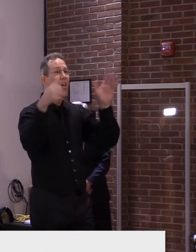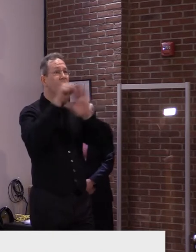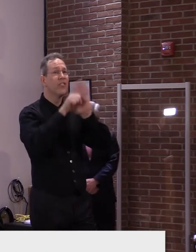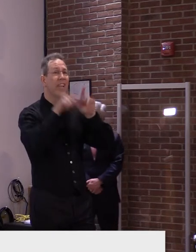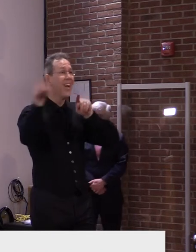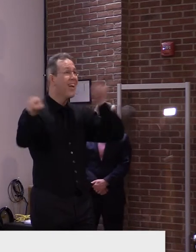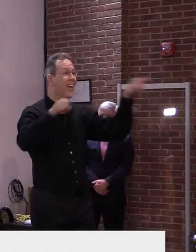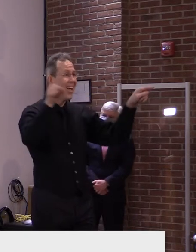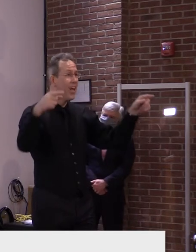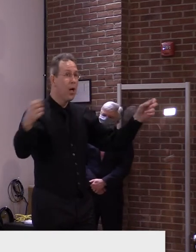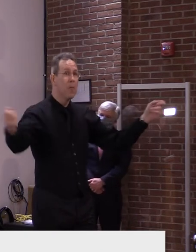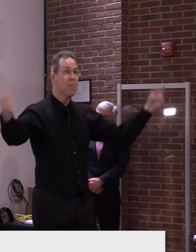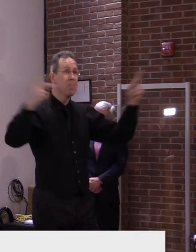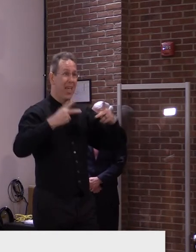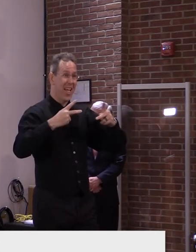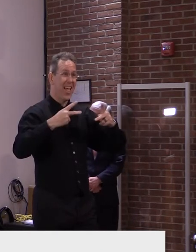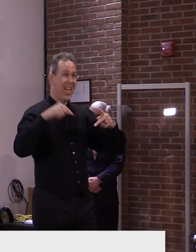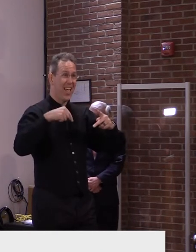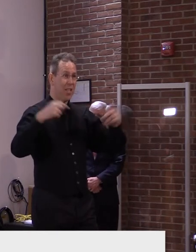executive order?